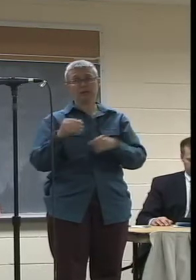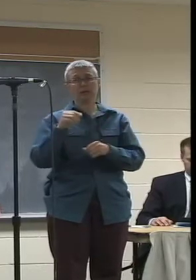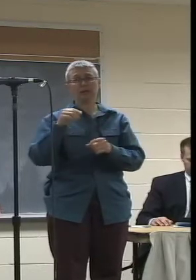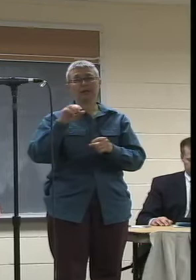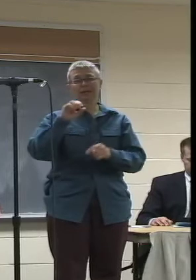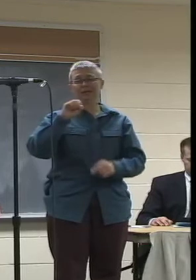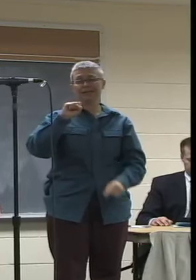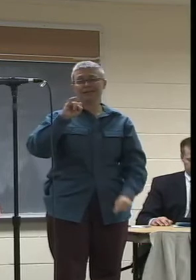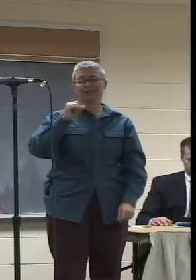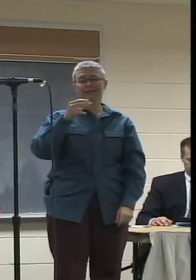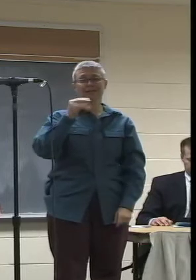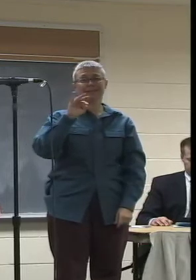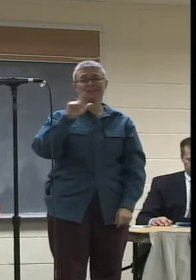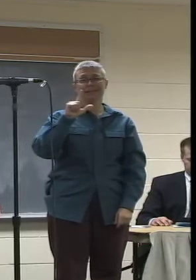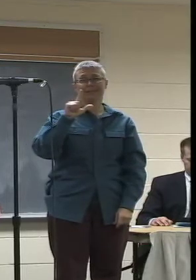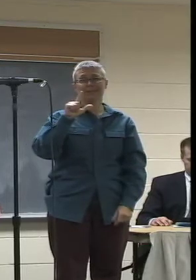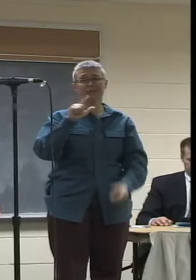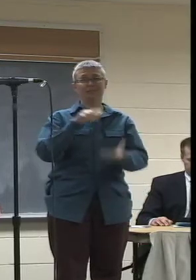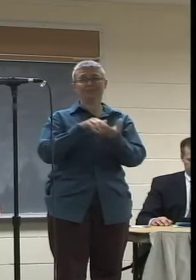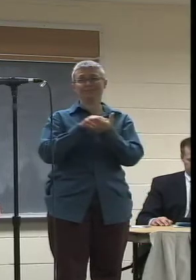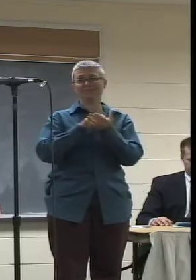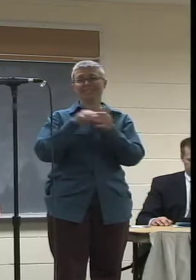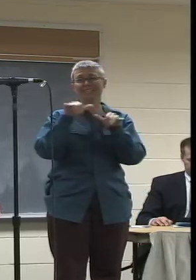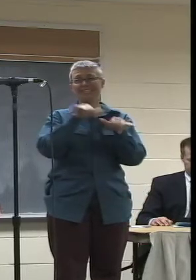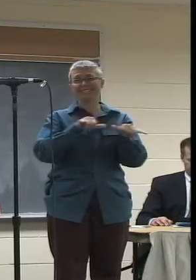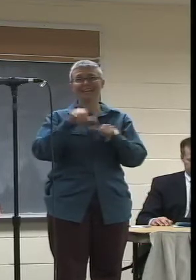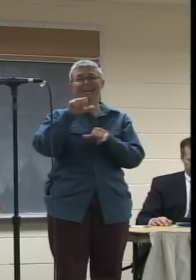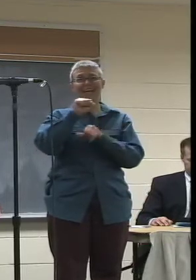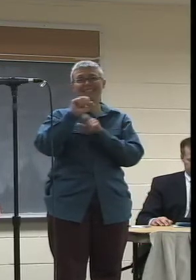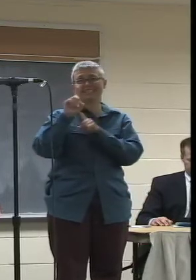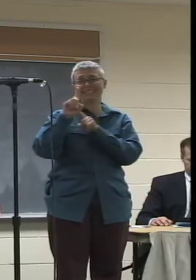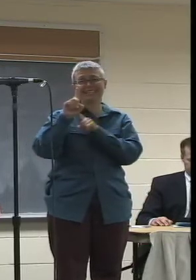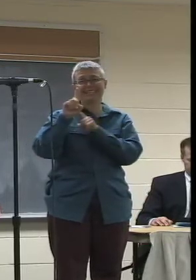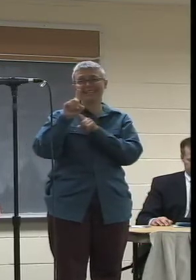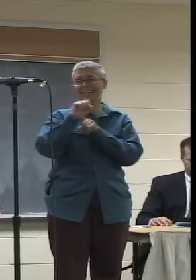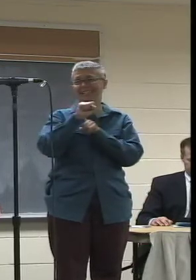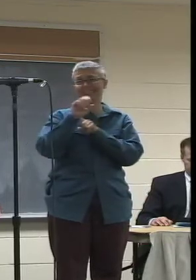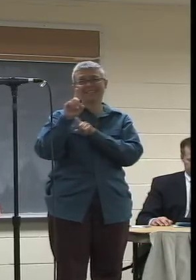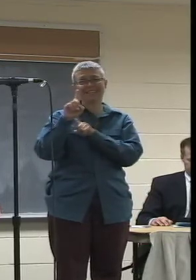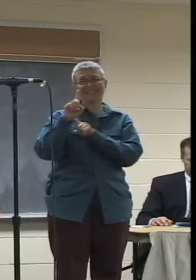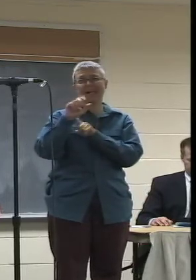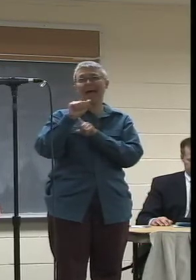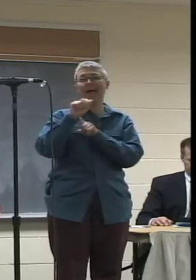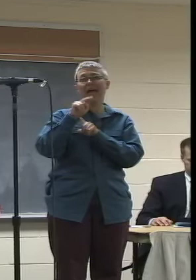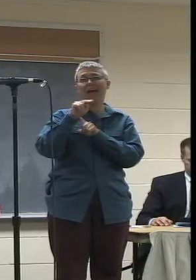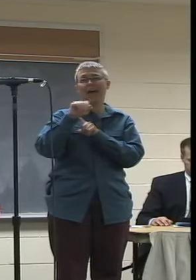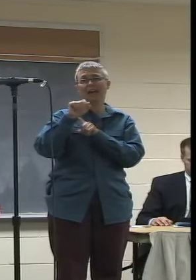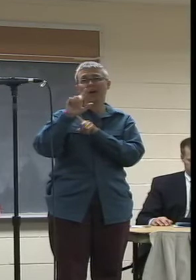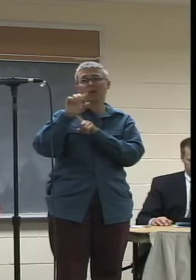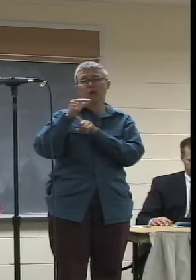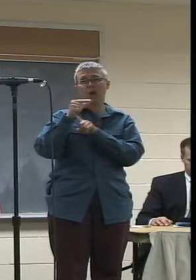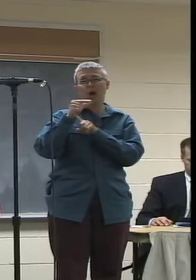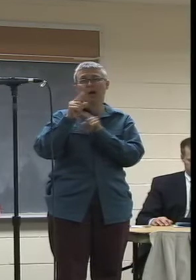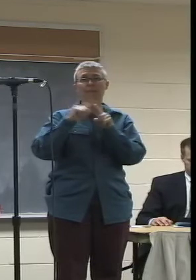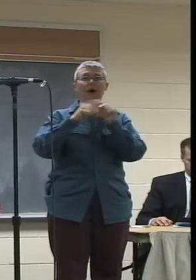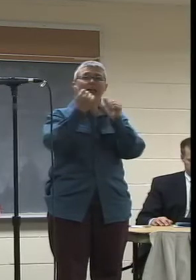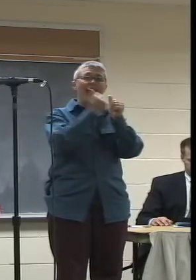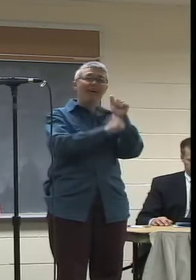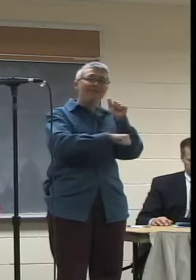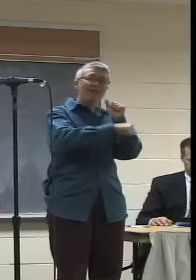is standard definition analog, while all the rest of Comcast's commercial